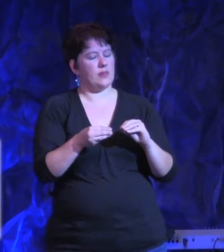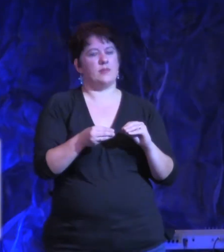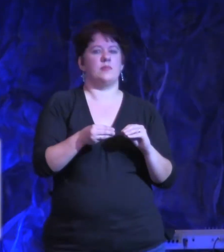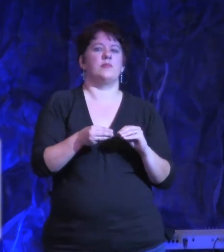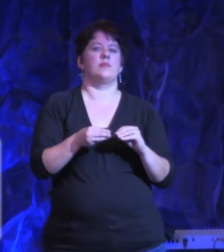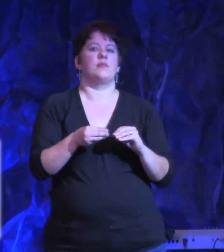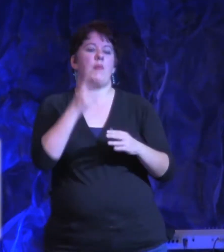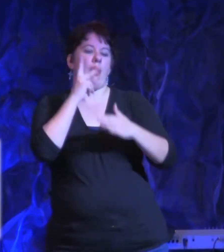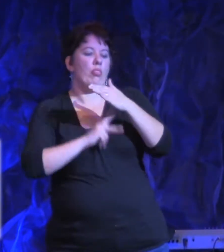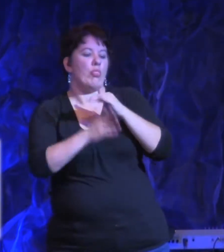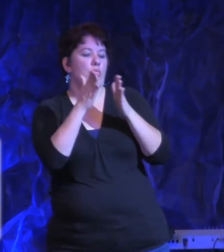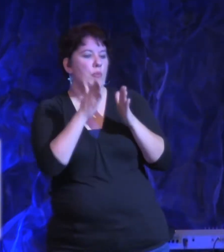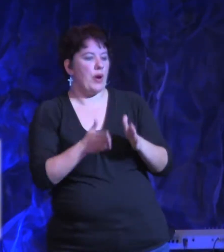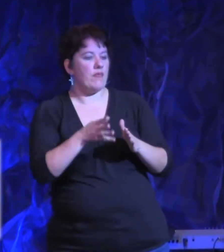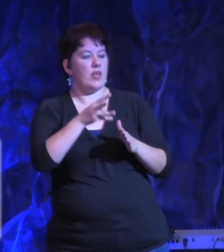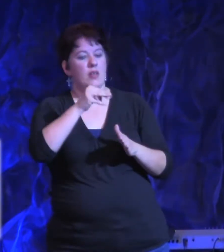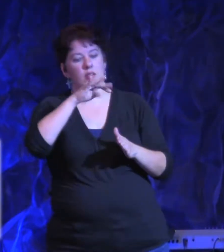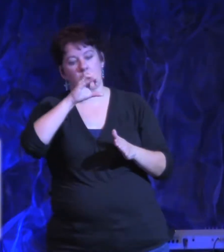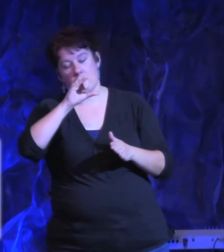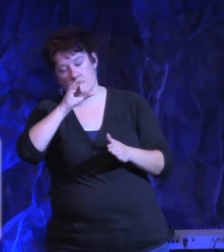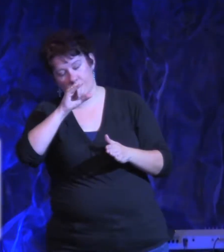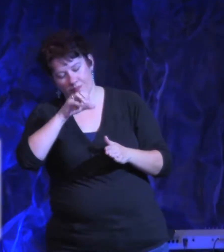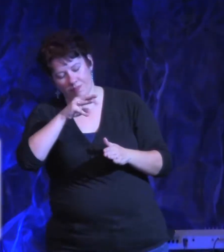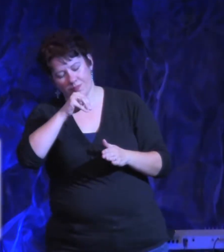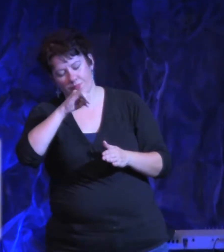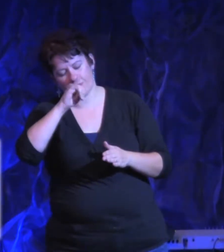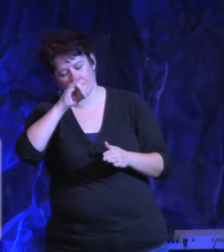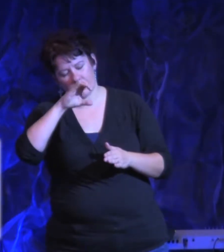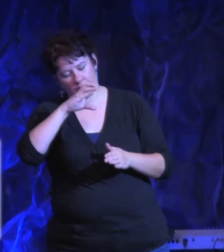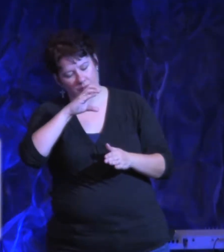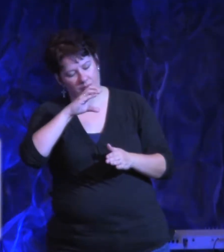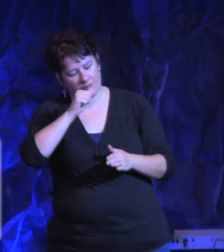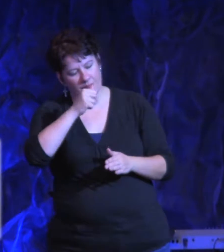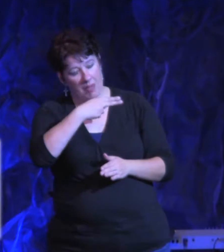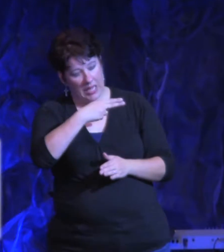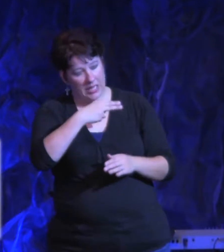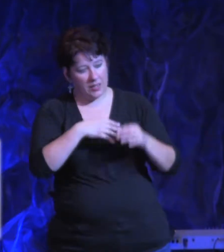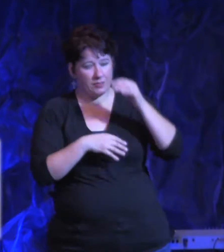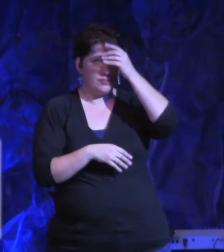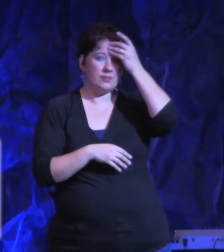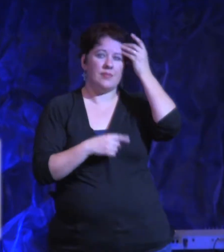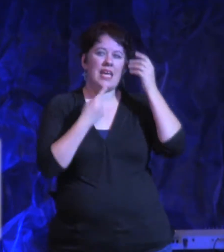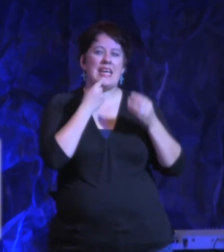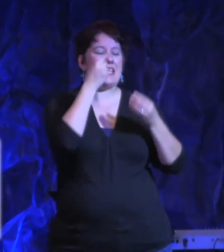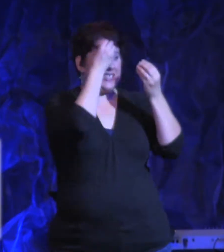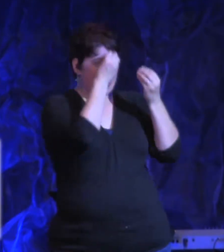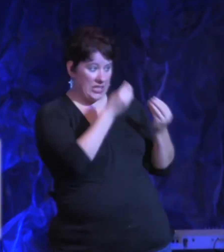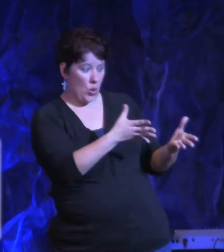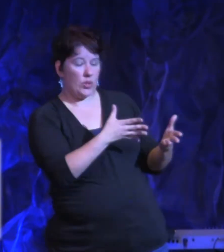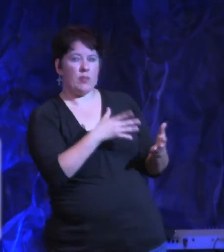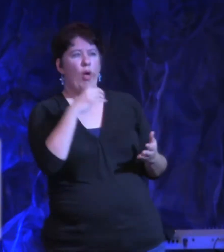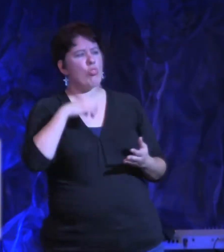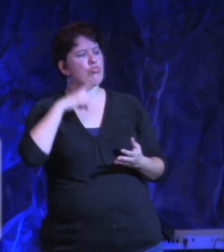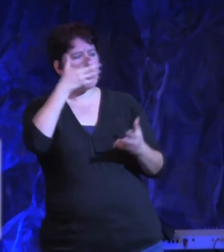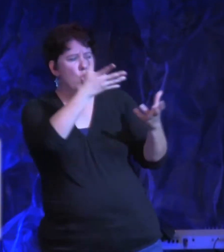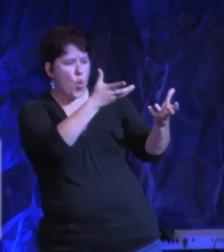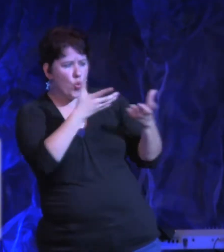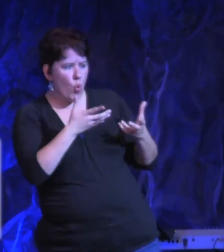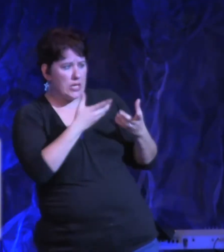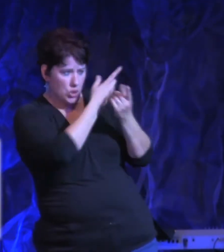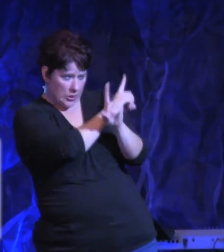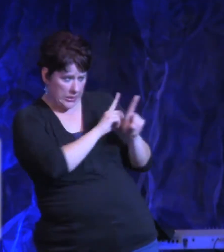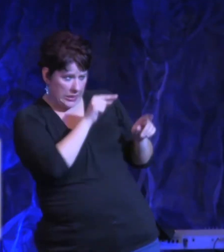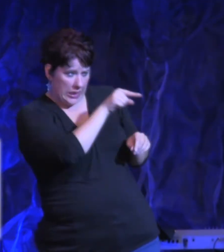And he said to them, he said, listen, the Lord wants to deliver you from your captivity and your control of the Babylonian